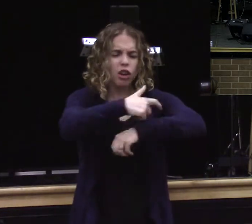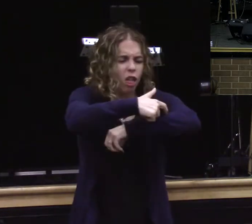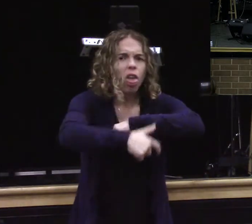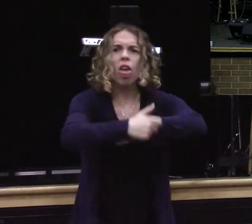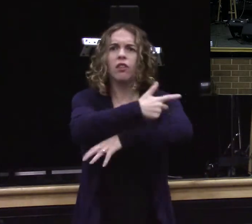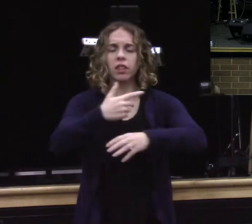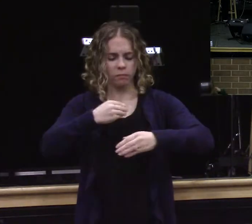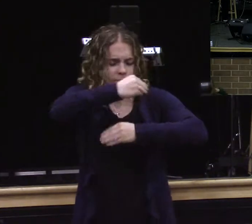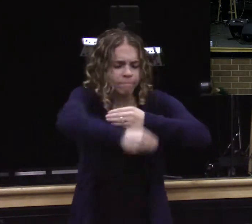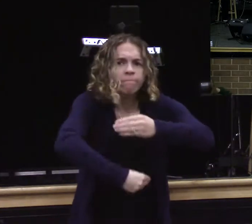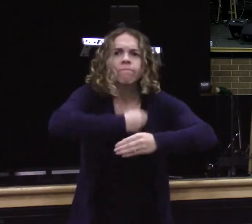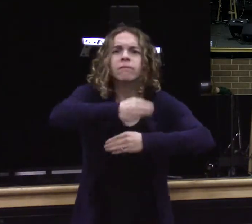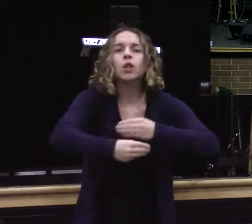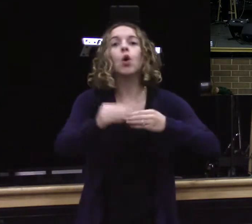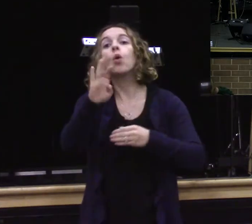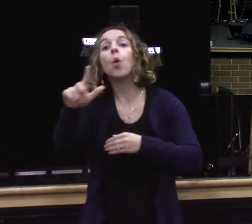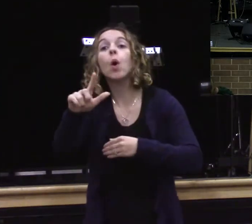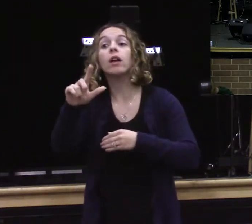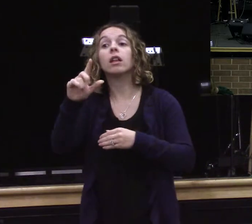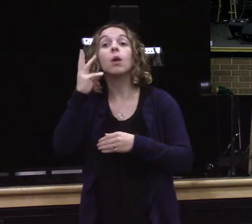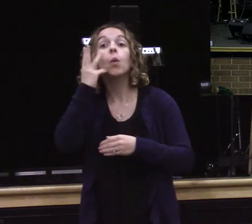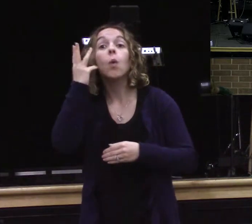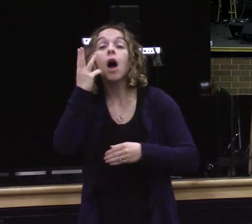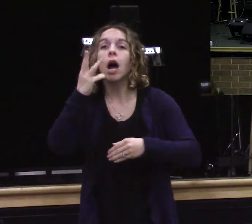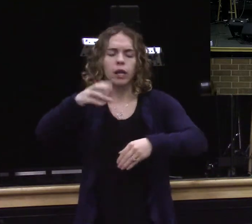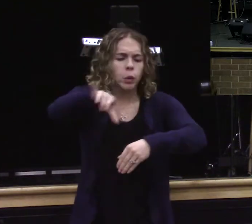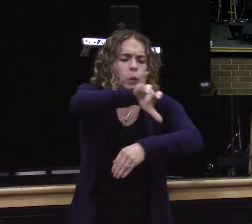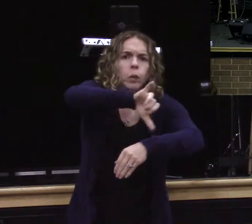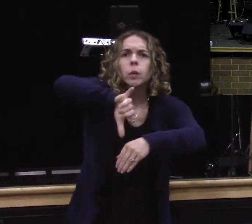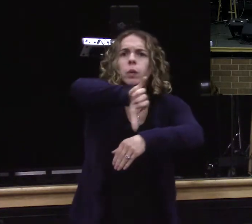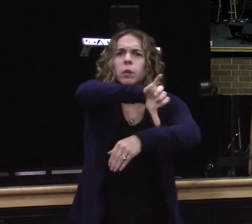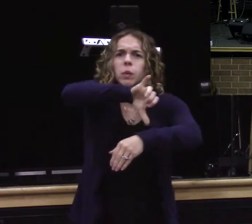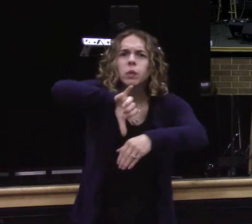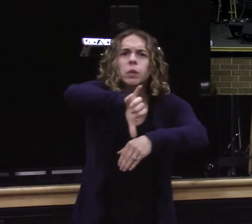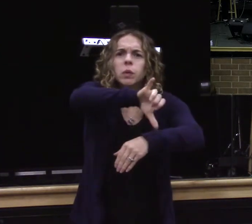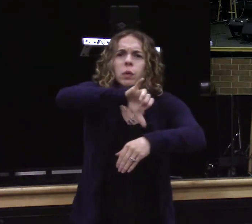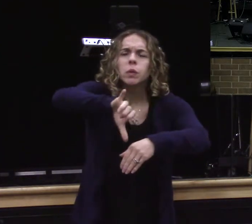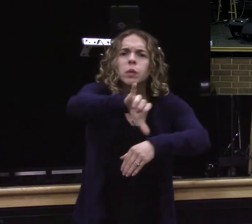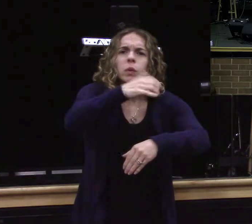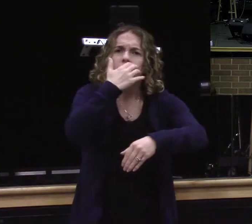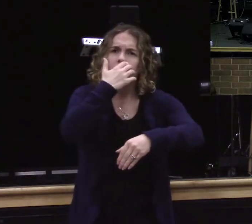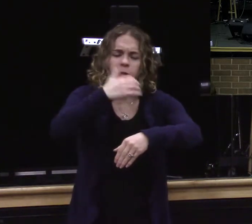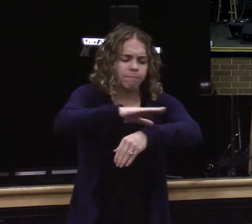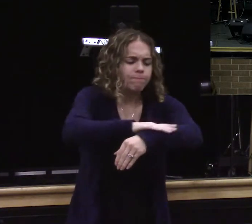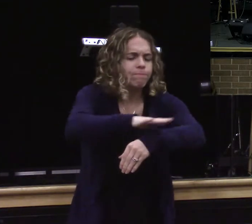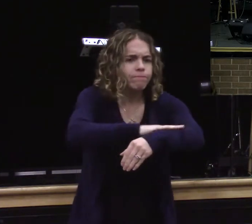wounds. And he poured oil and wine on them. And he put him on his own beast. It means he started to walk down those steep hills.